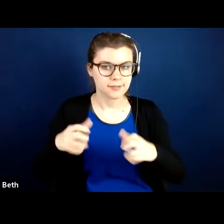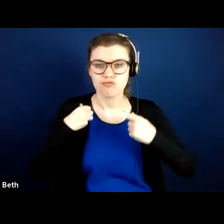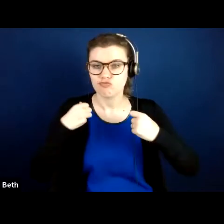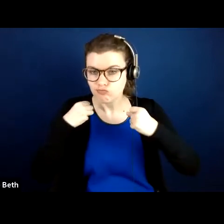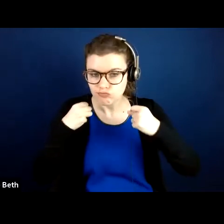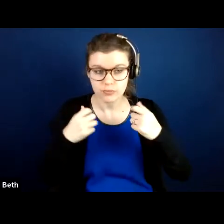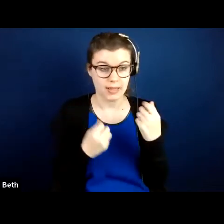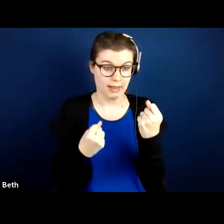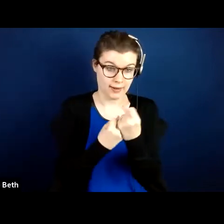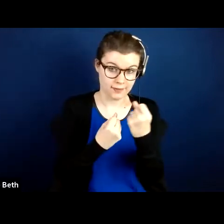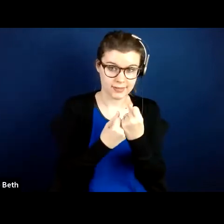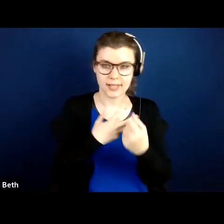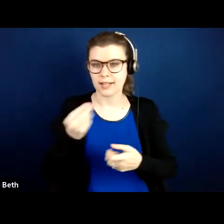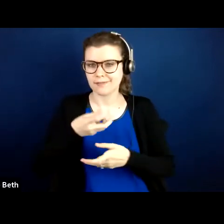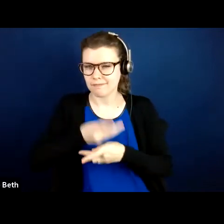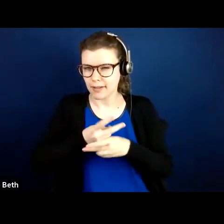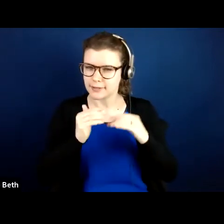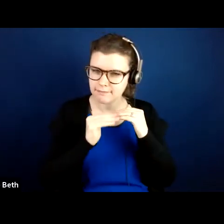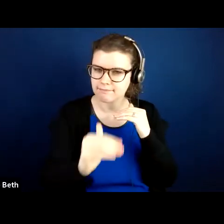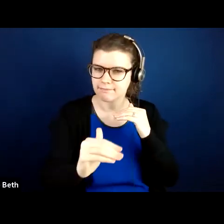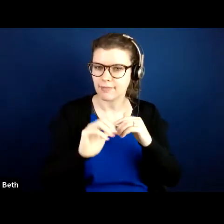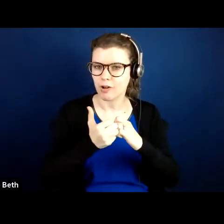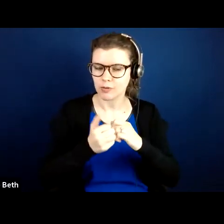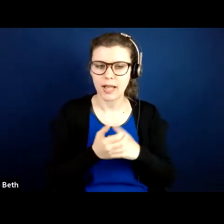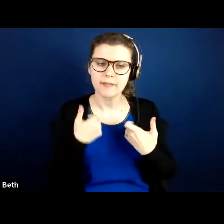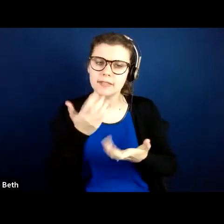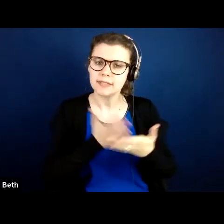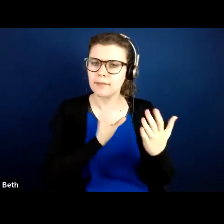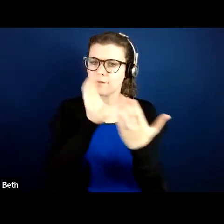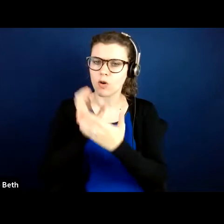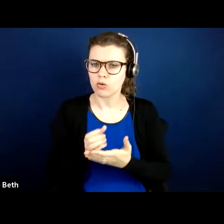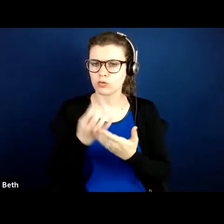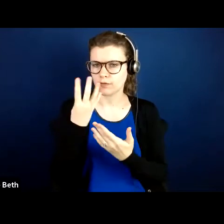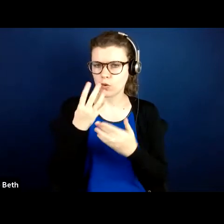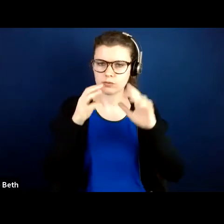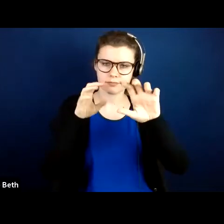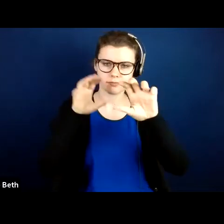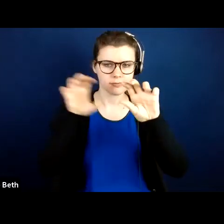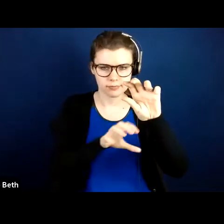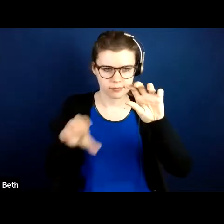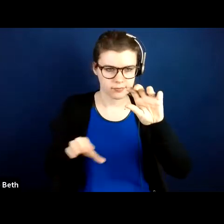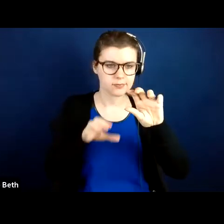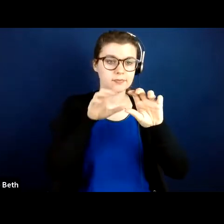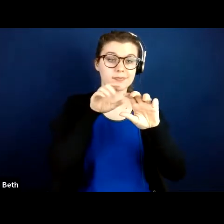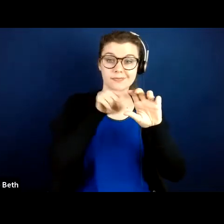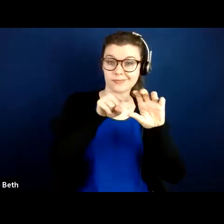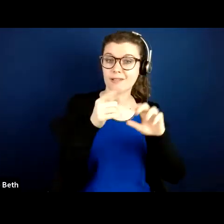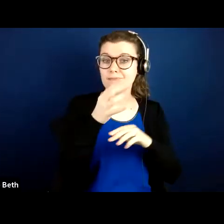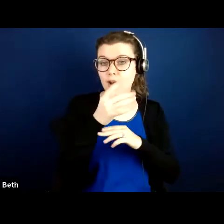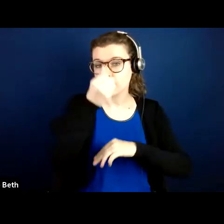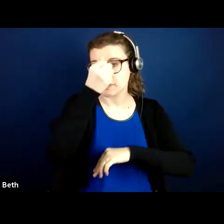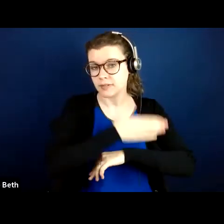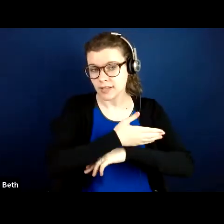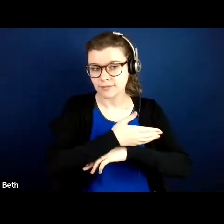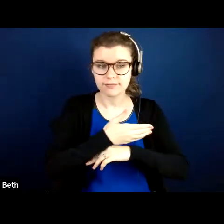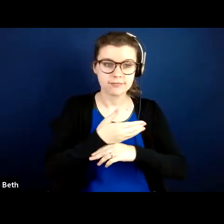maintenance. And we have a few photos here. We have a mother and a son getting